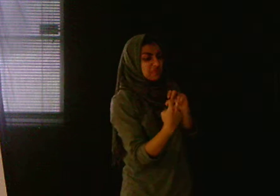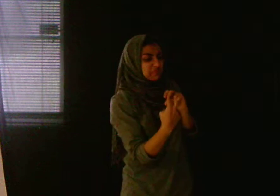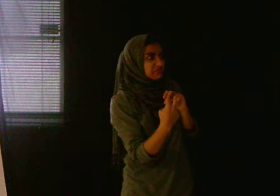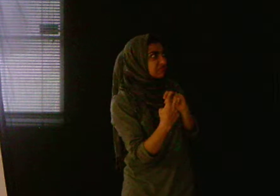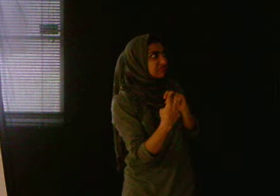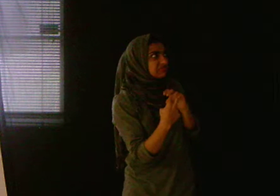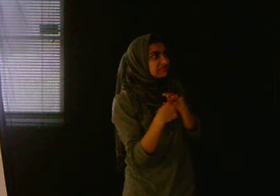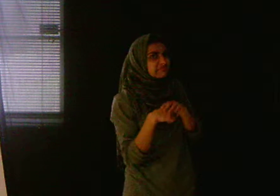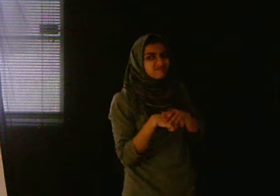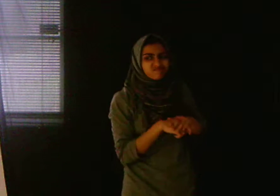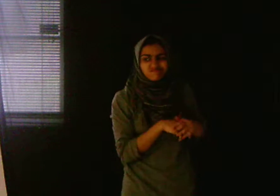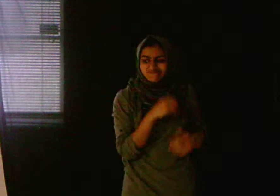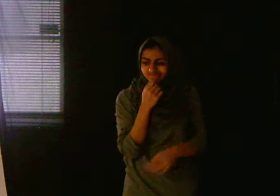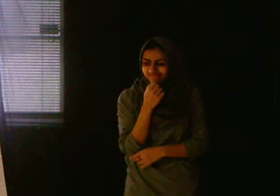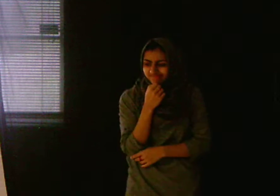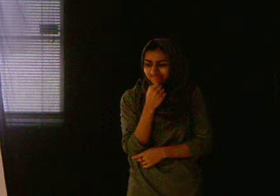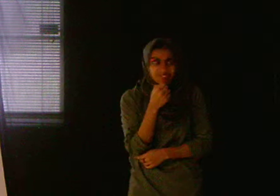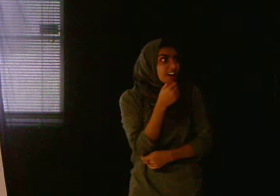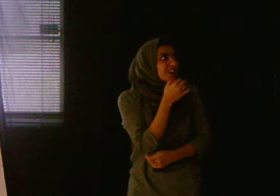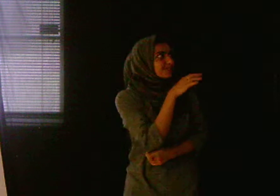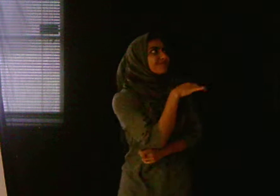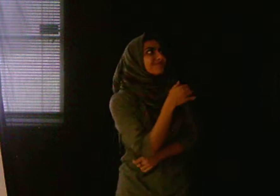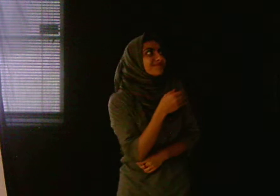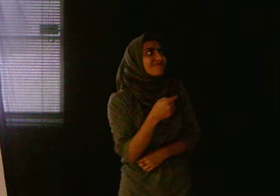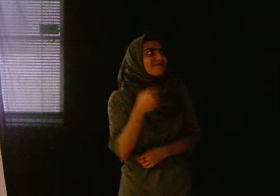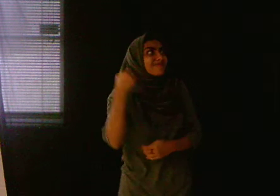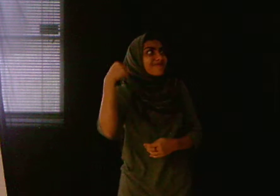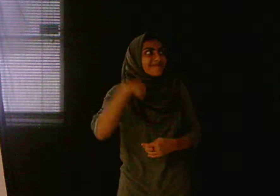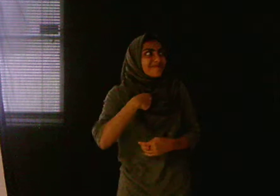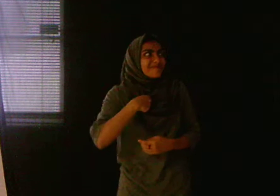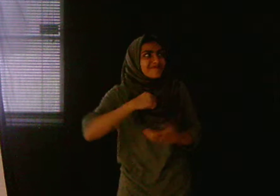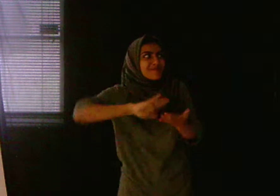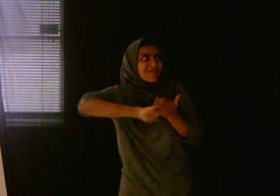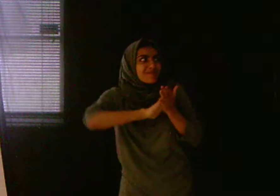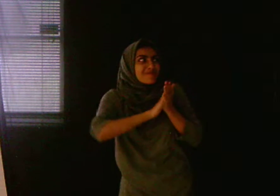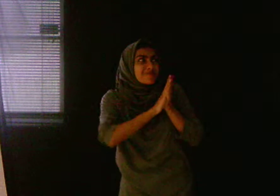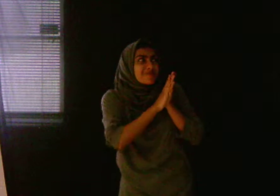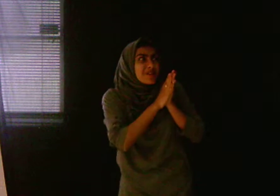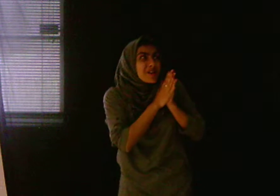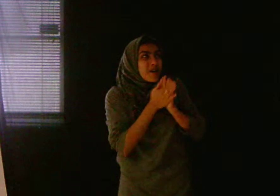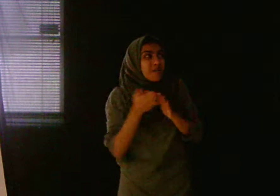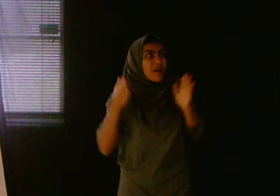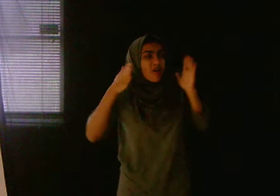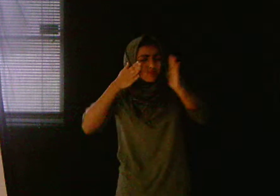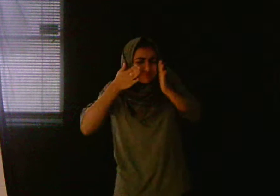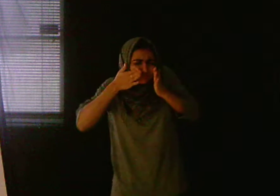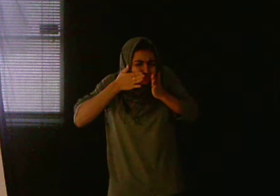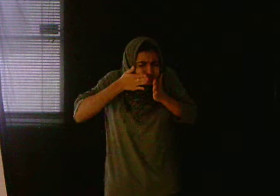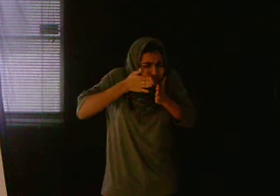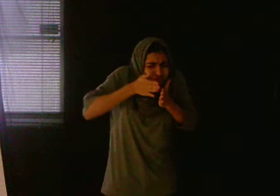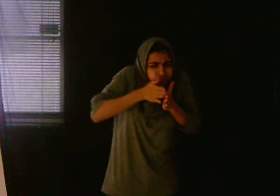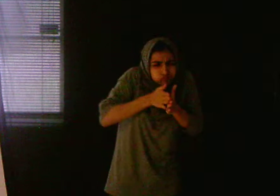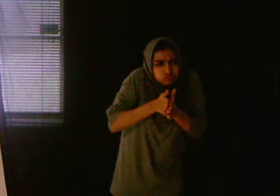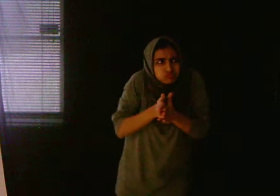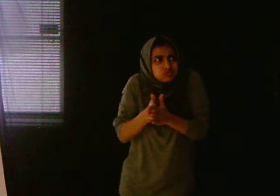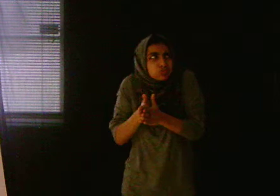If you run after me and send a little bunny, I will become a fish